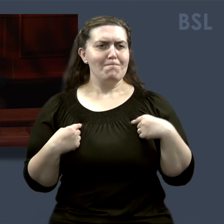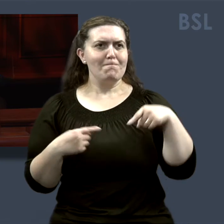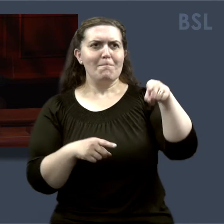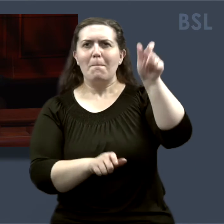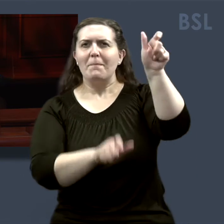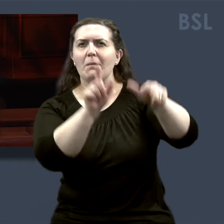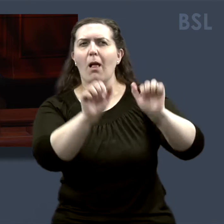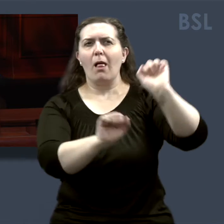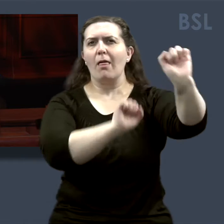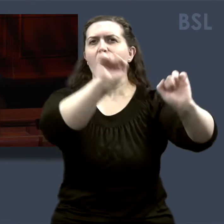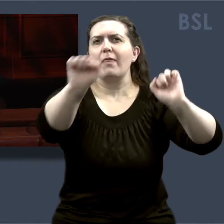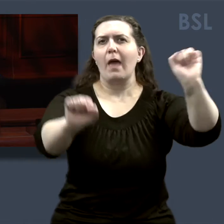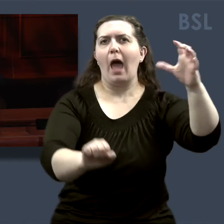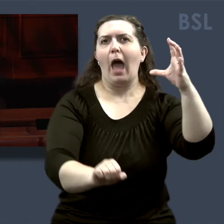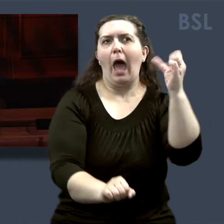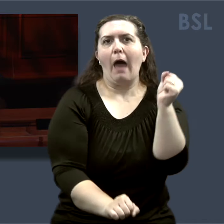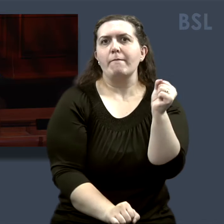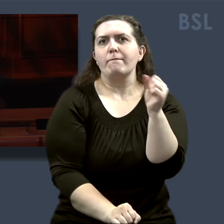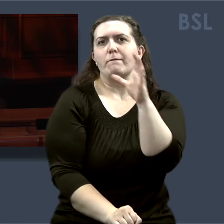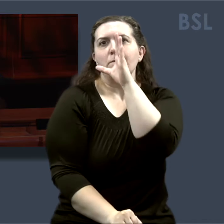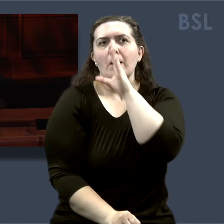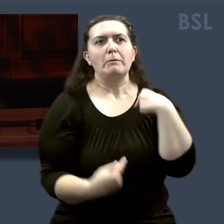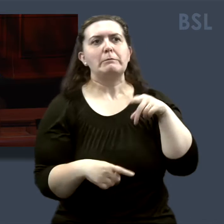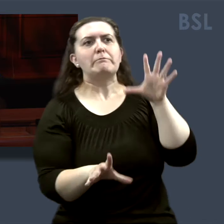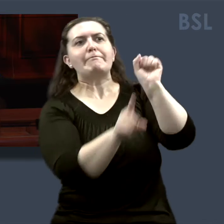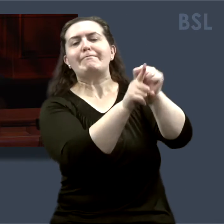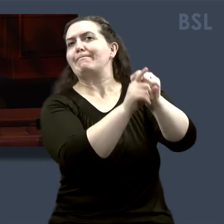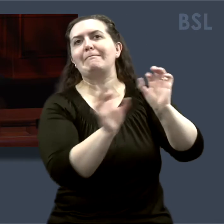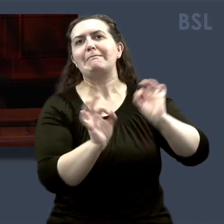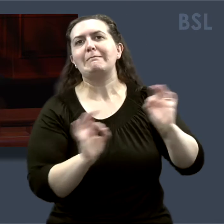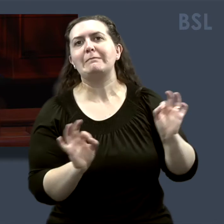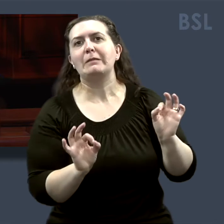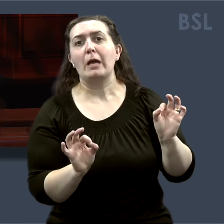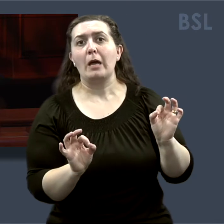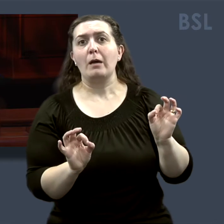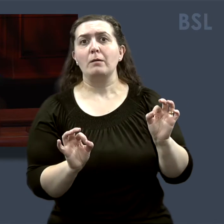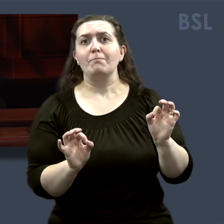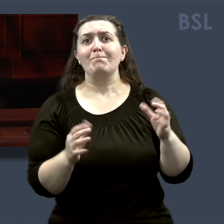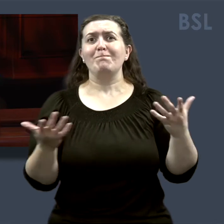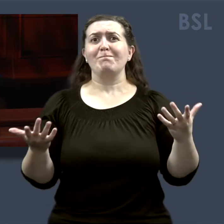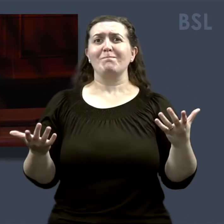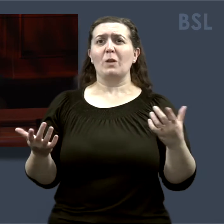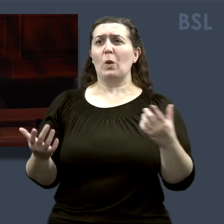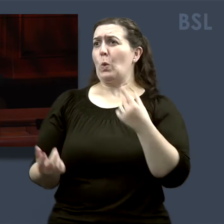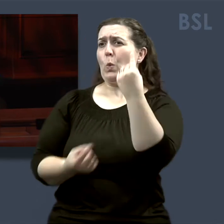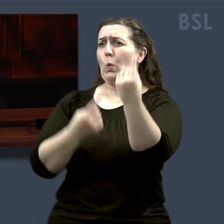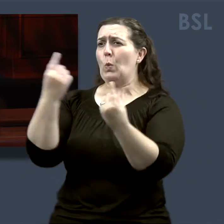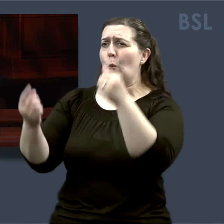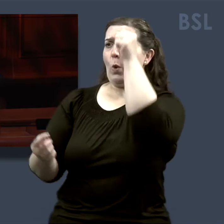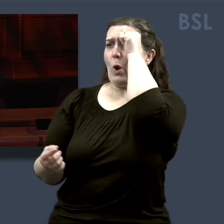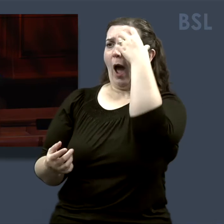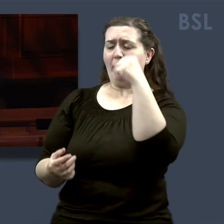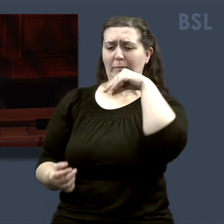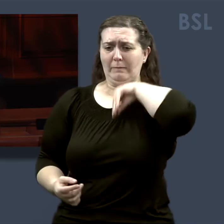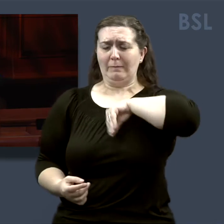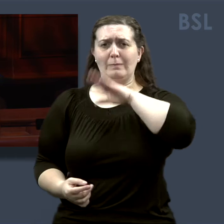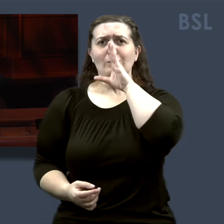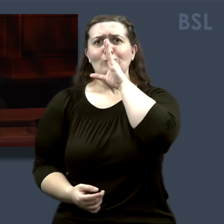is hidden sorrow that the eye can't see. Who among us might have hidden sorrows? The